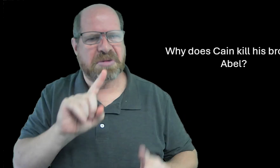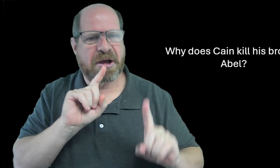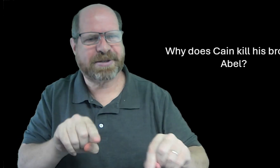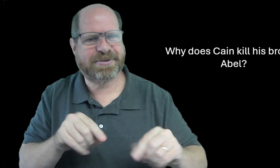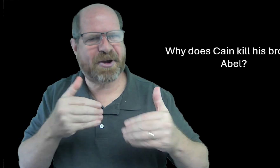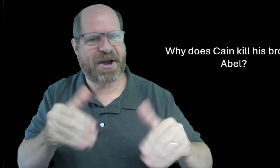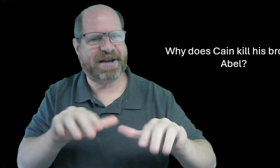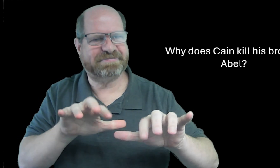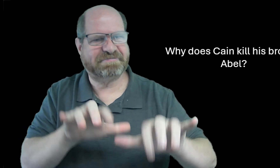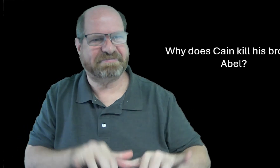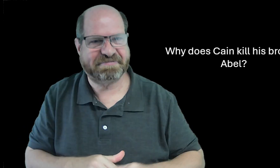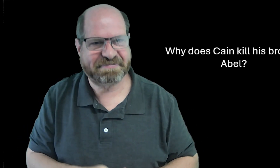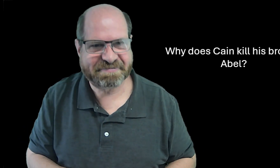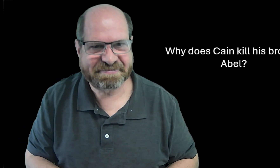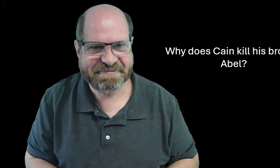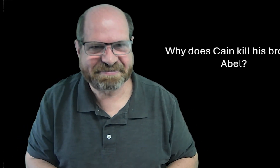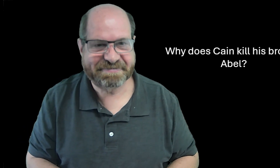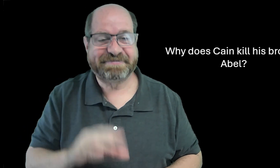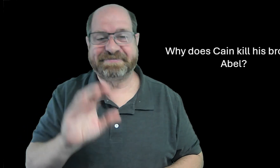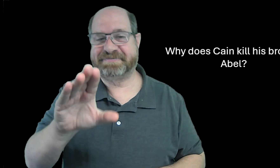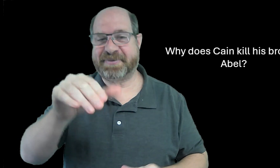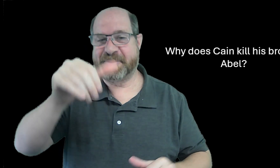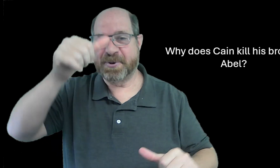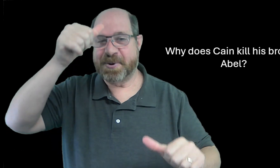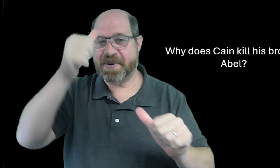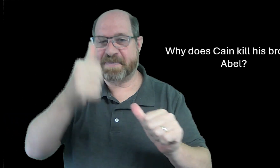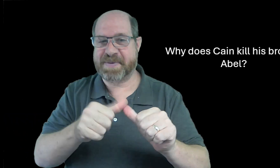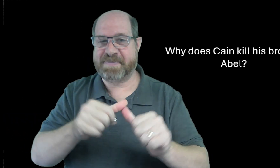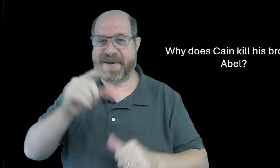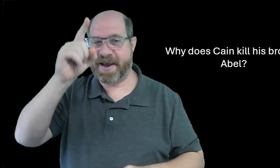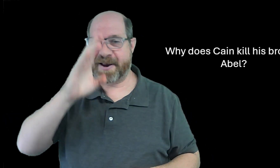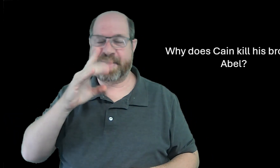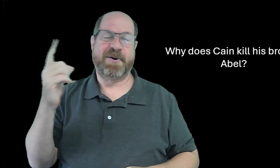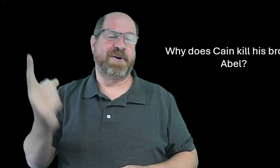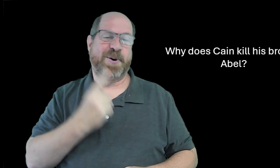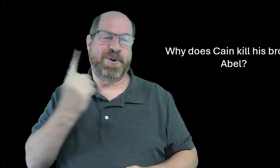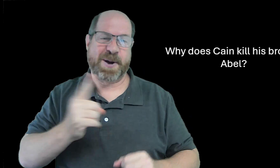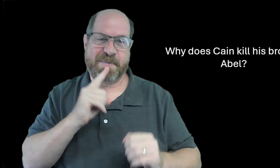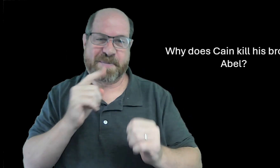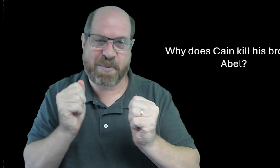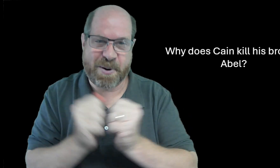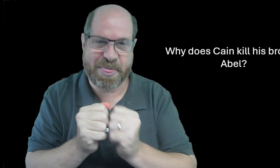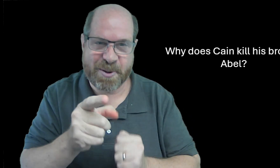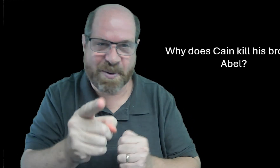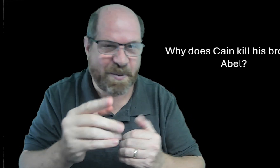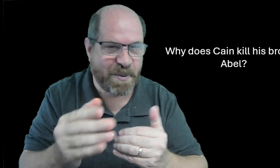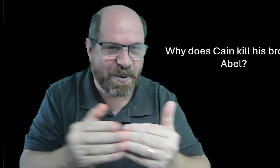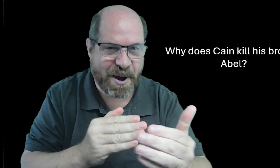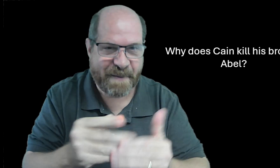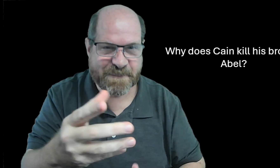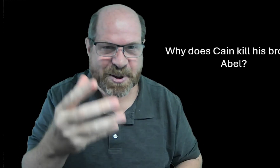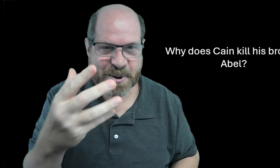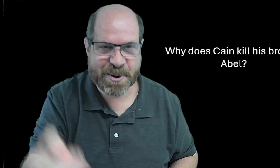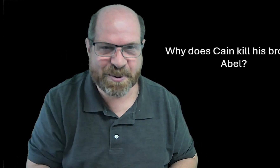the answer if you know it type it below and remember god will always be with you wherever you go